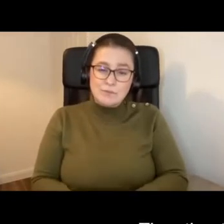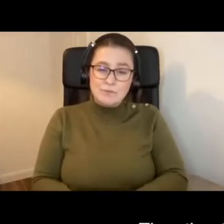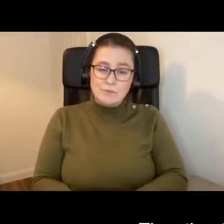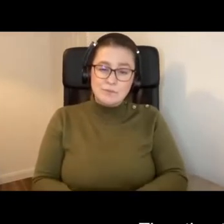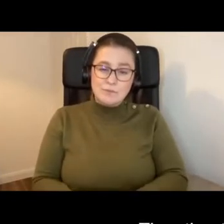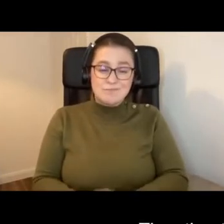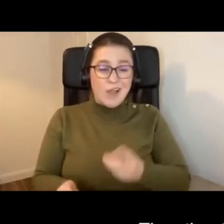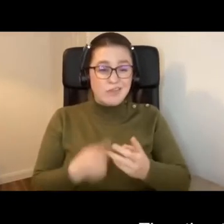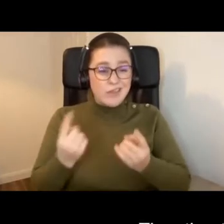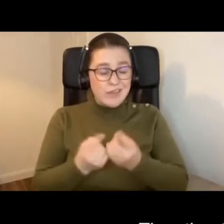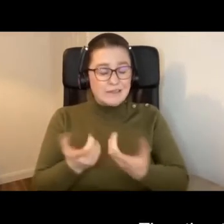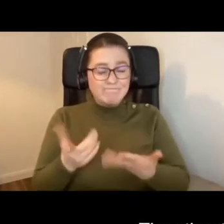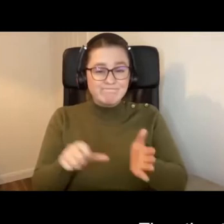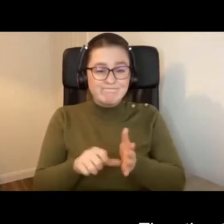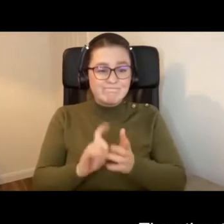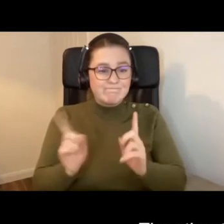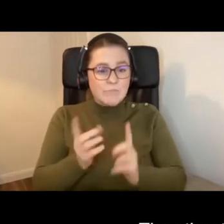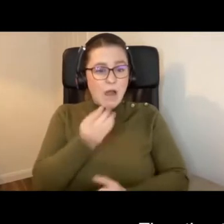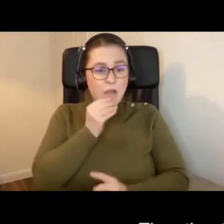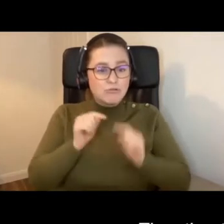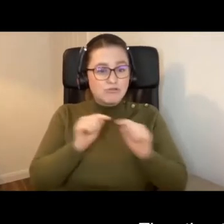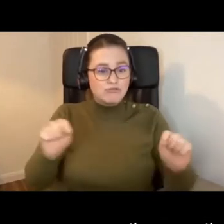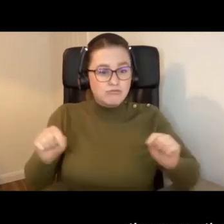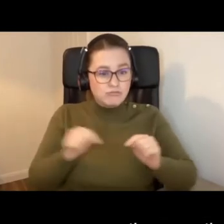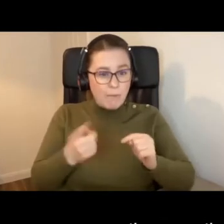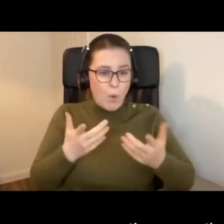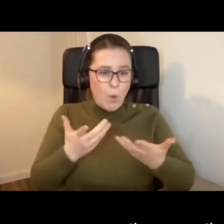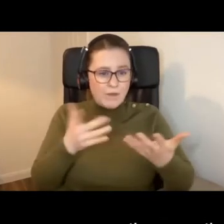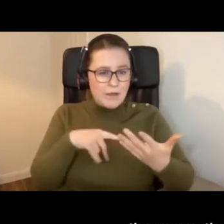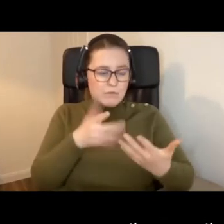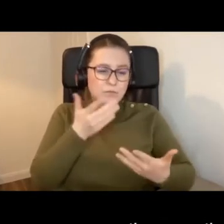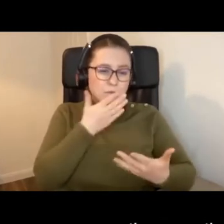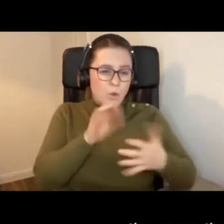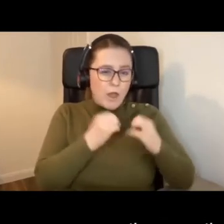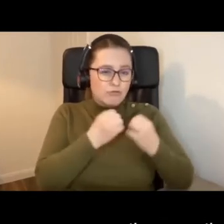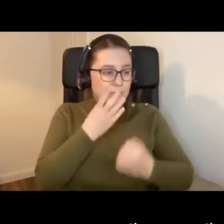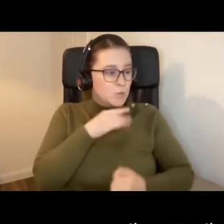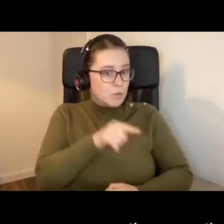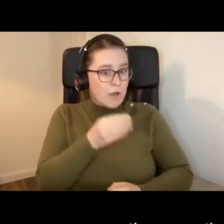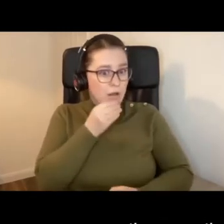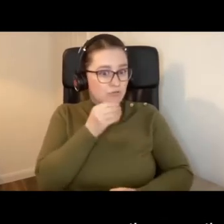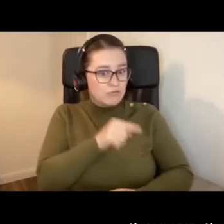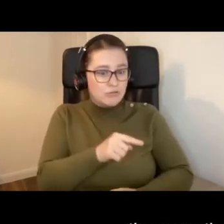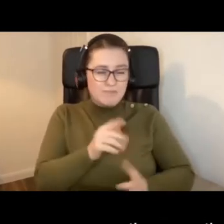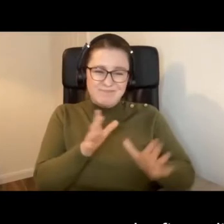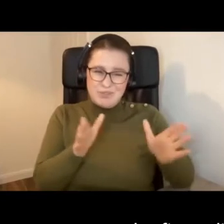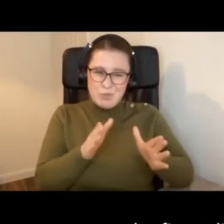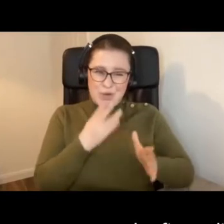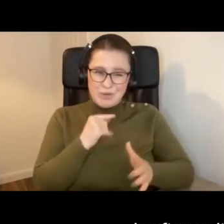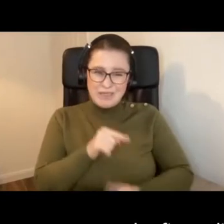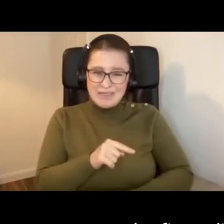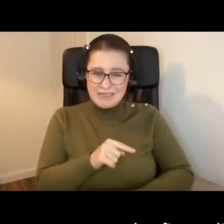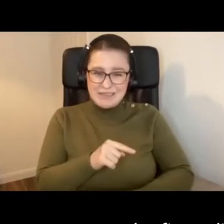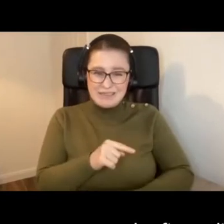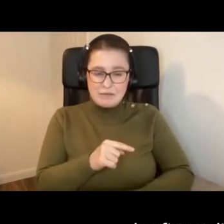The other thing we find is lunchroom. So the lunchroom or the room that's set aside for school groups to use for lunch is often quite small, often